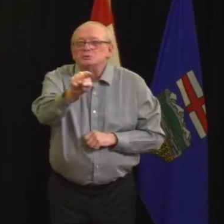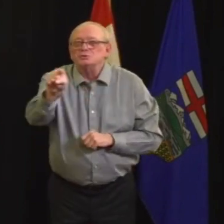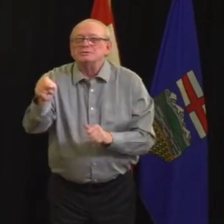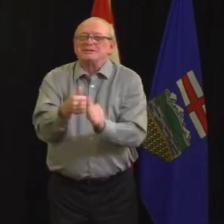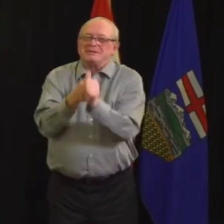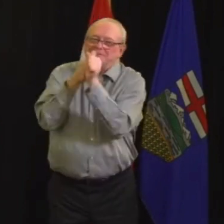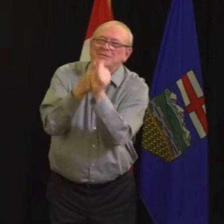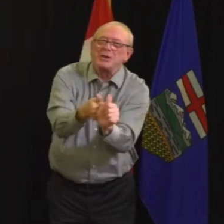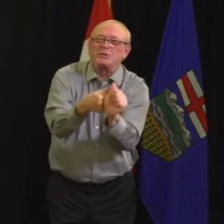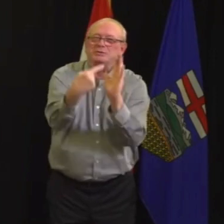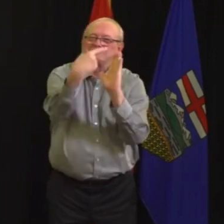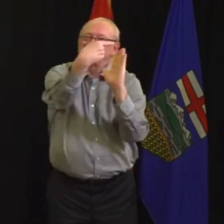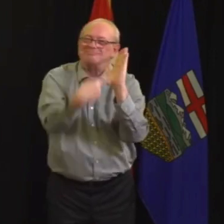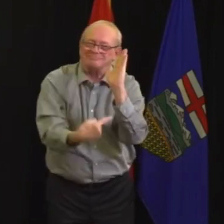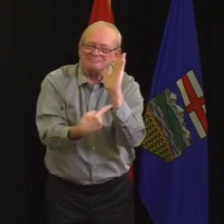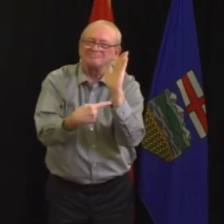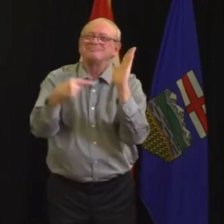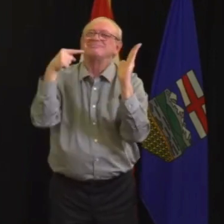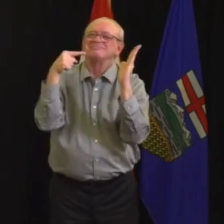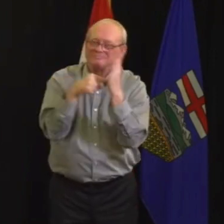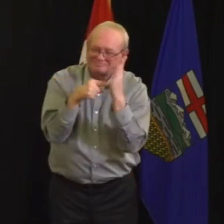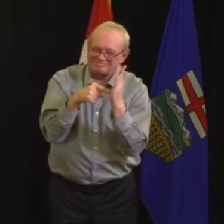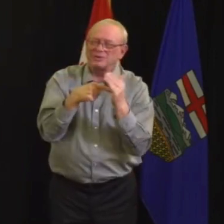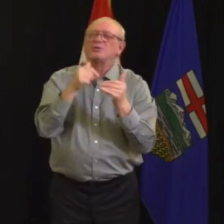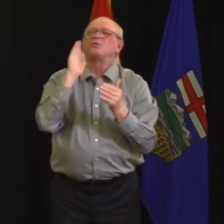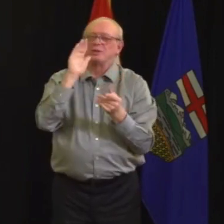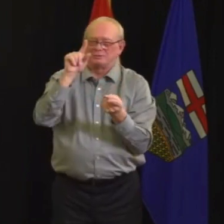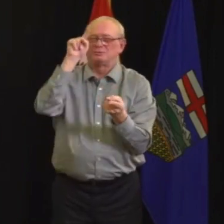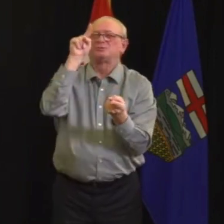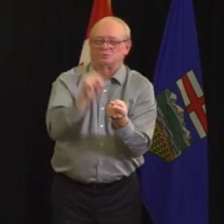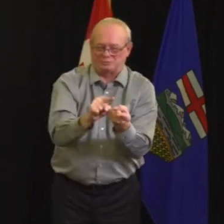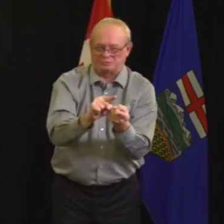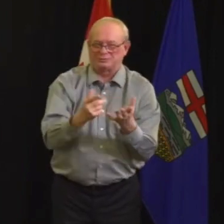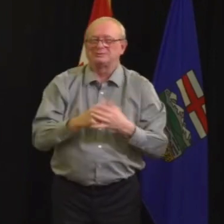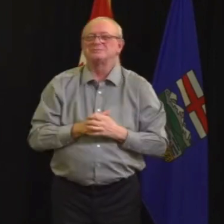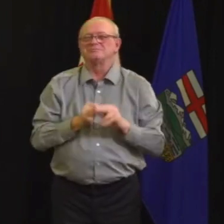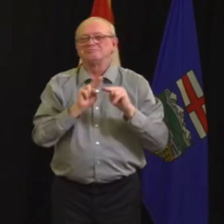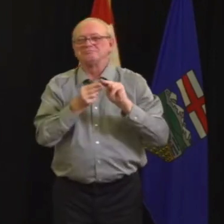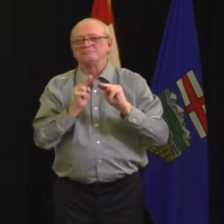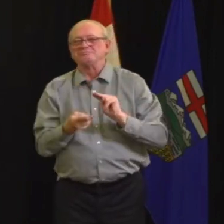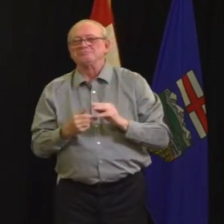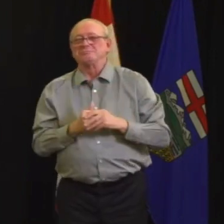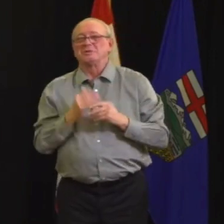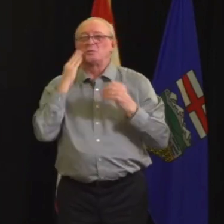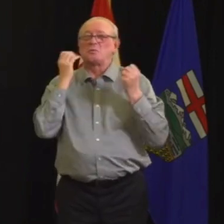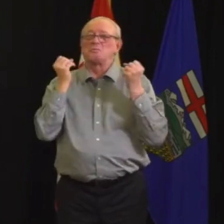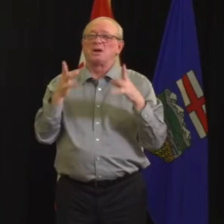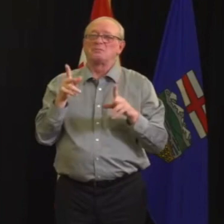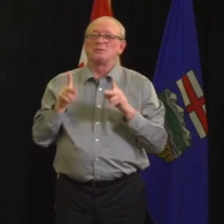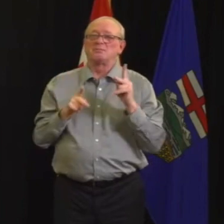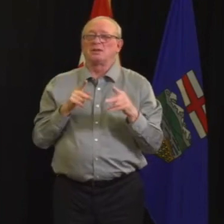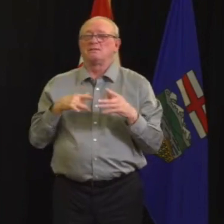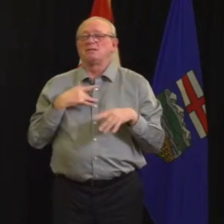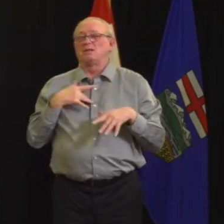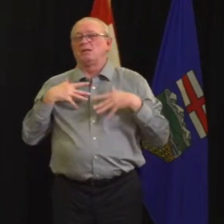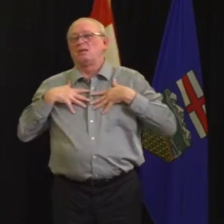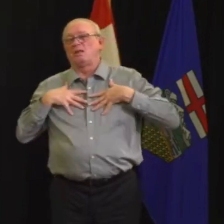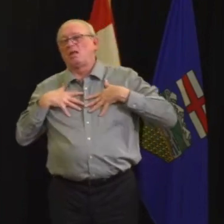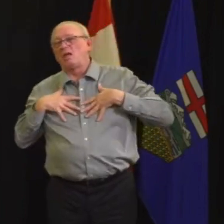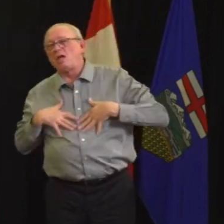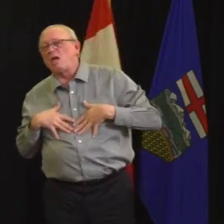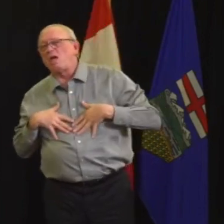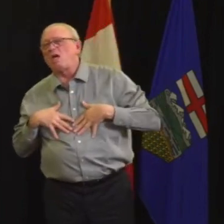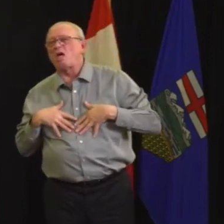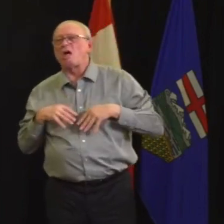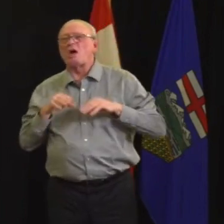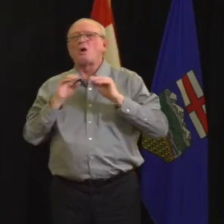of hope. So what we want to do is to really focus efforts for the next two weeks and encourage all Albertans,